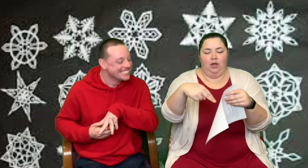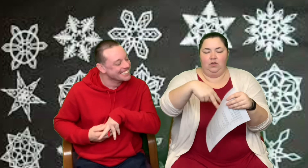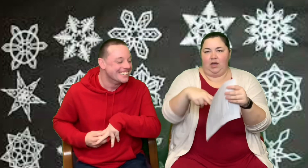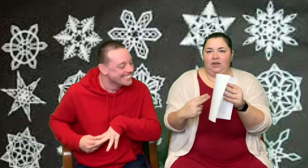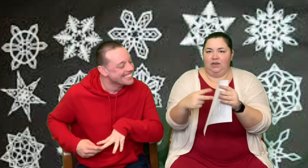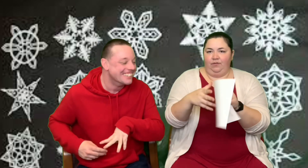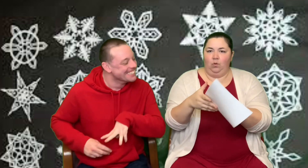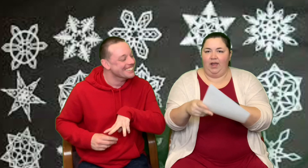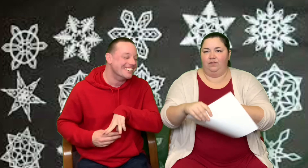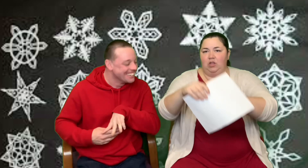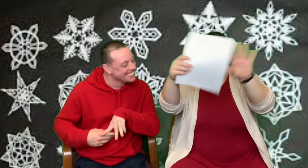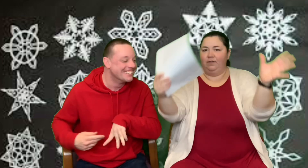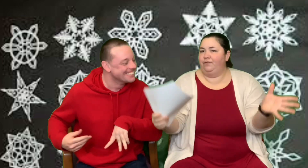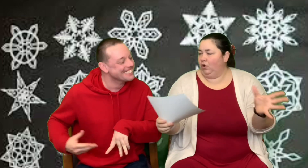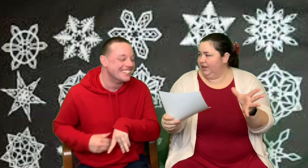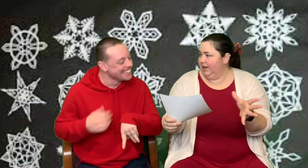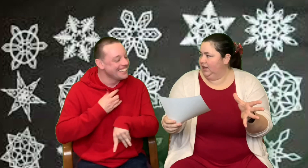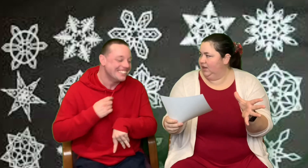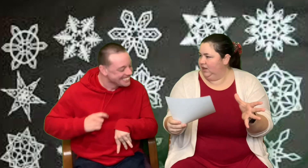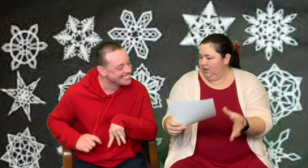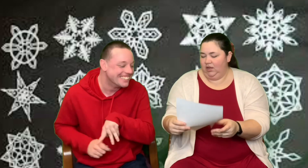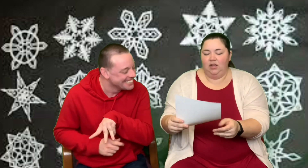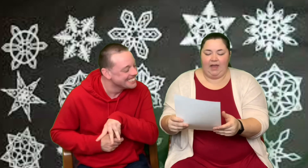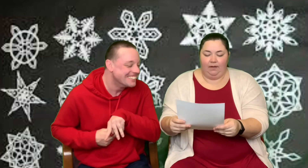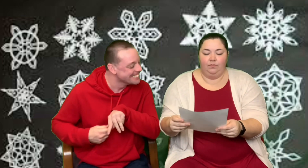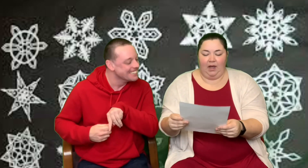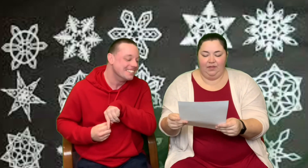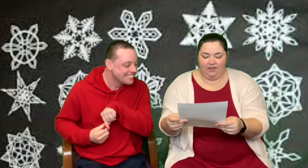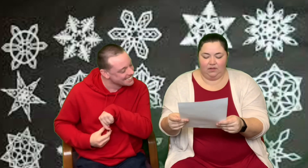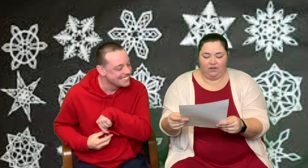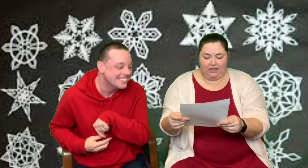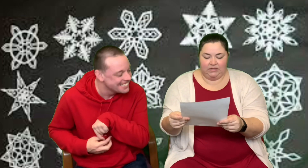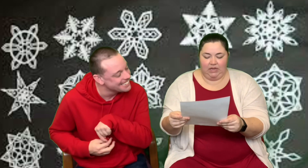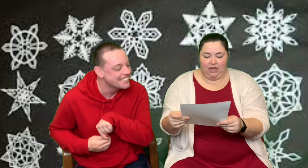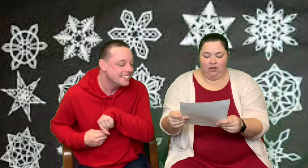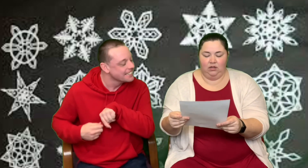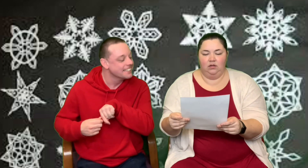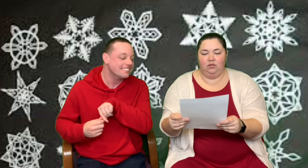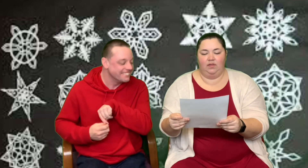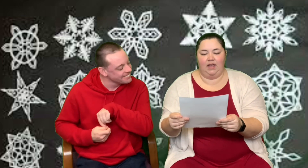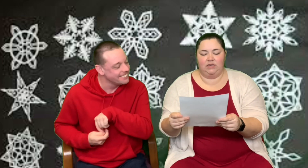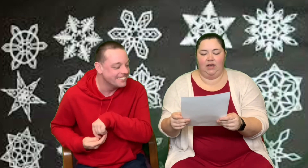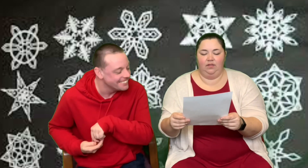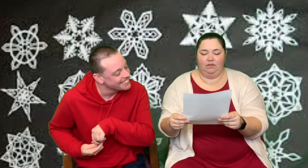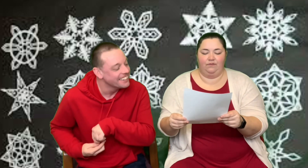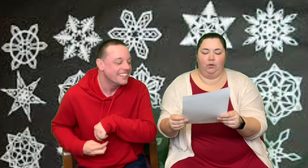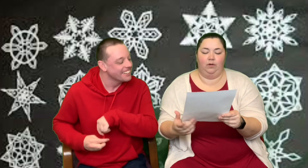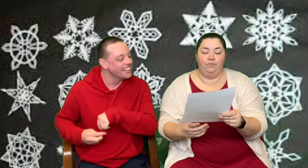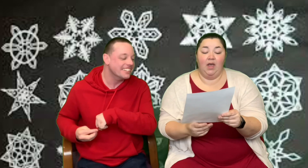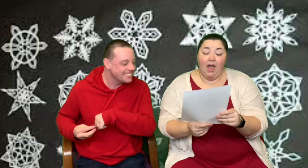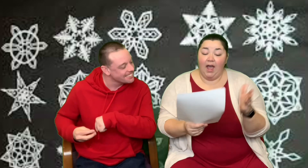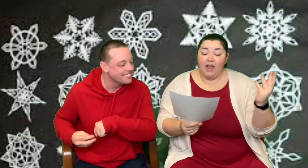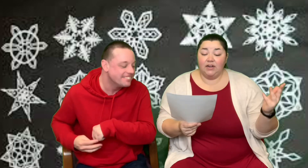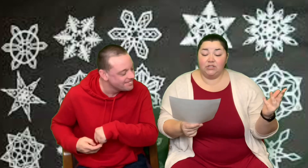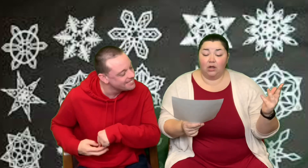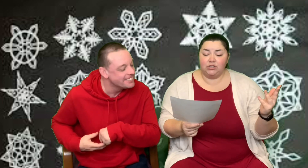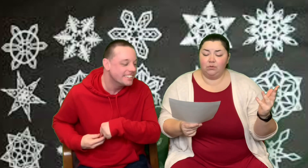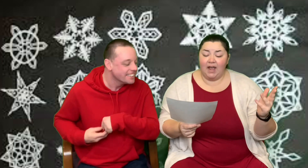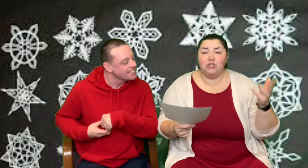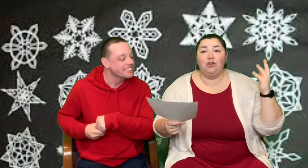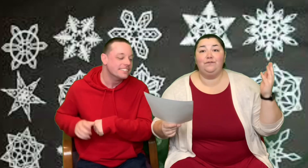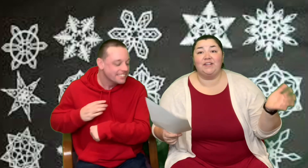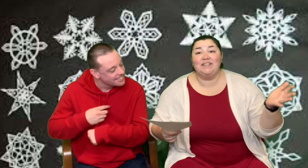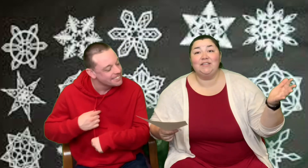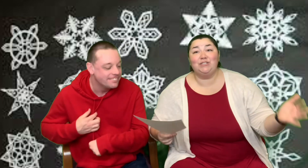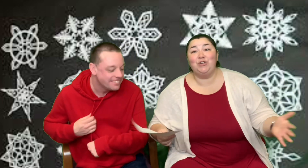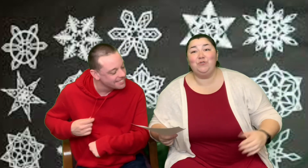and you cut in different ways, and you unfold it? Yeah. I think that's the idea. That's a fun one. And it's also